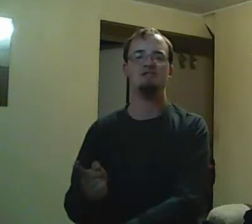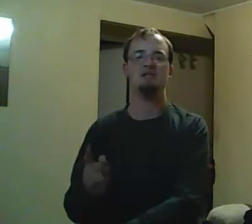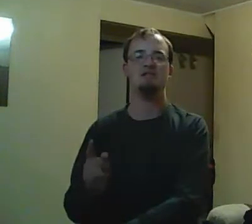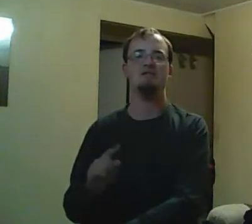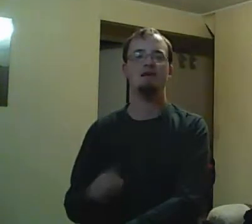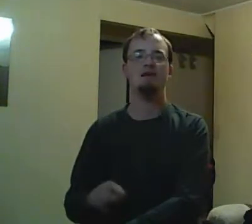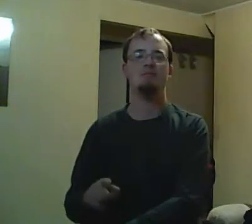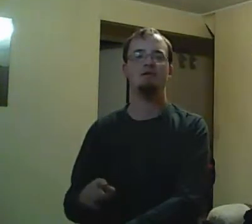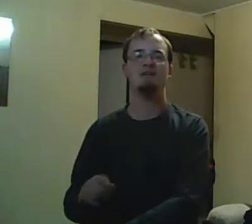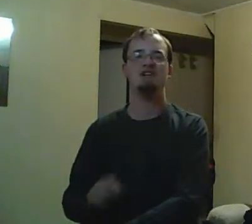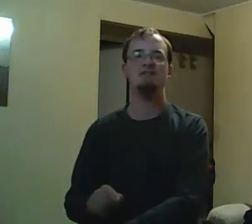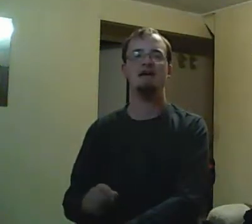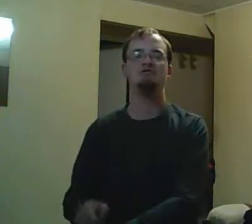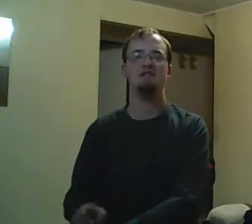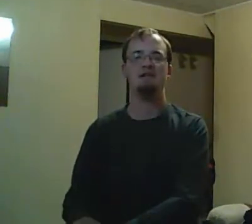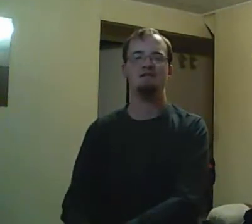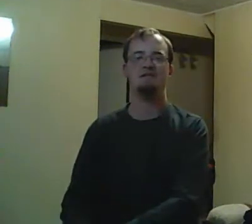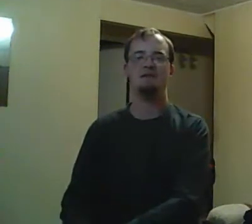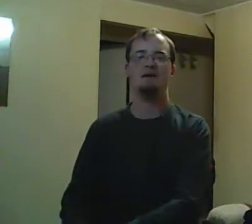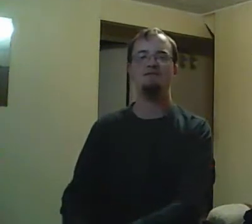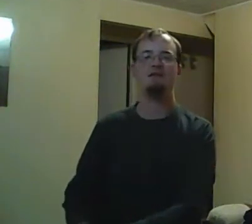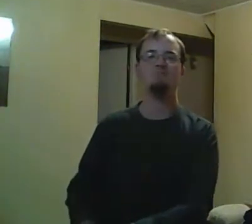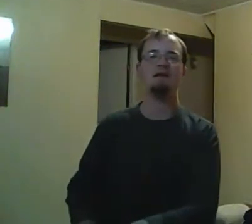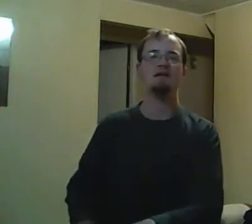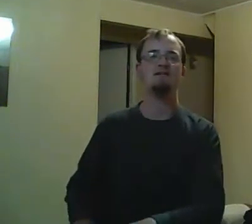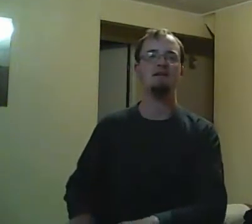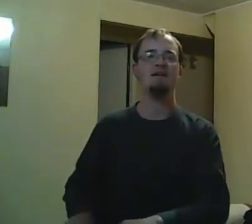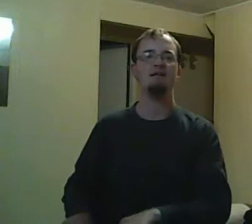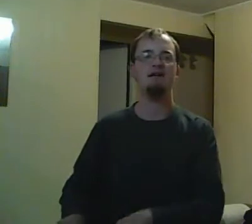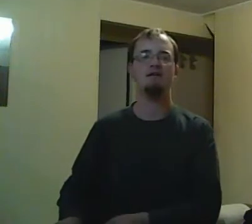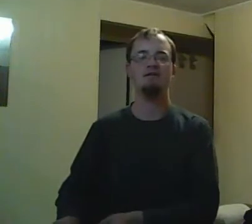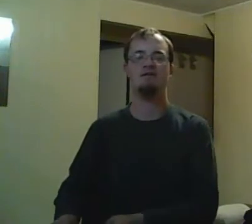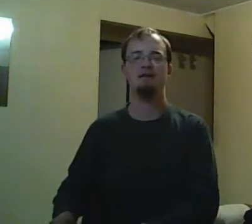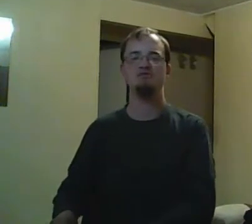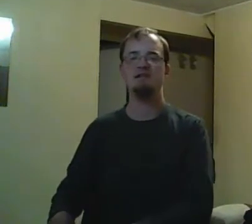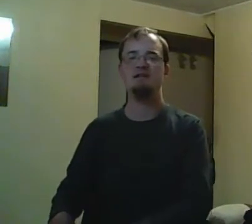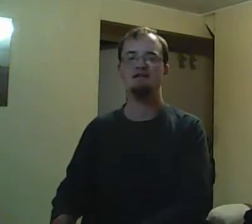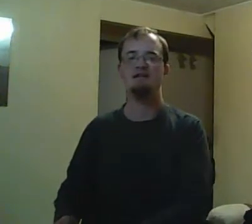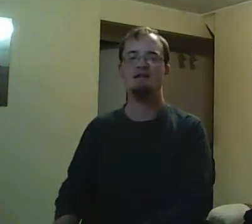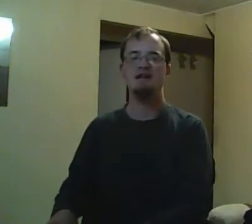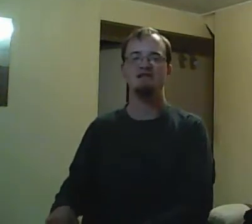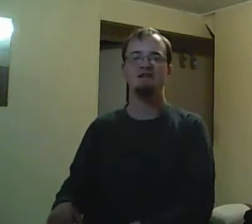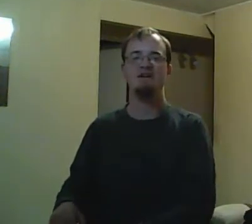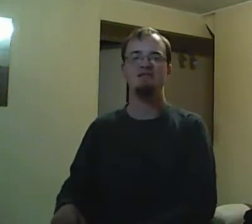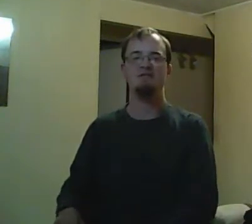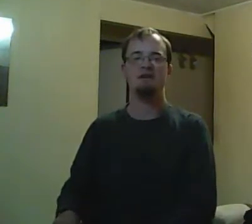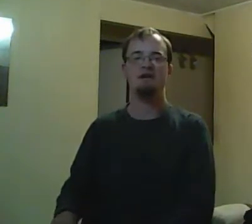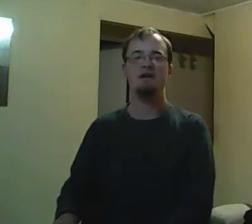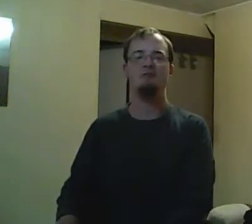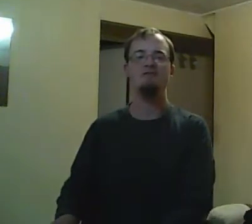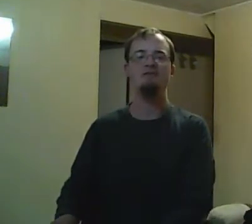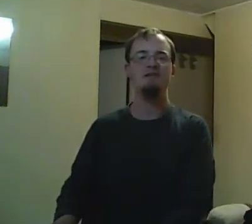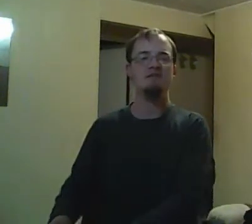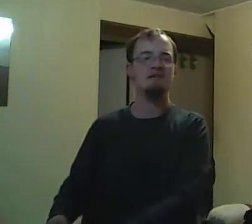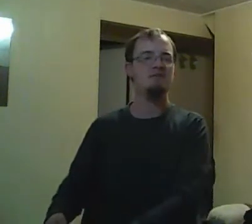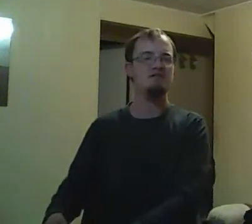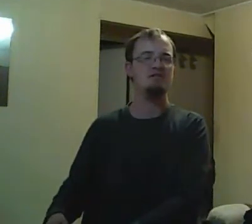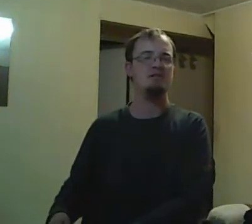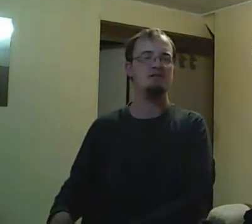himself during Degrassi High, like, there was this talent show happening on the same time. Some people